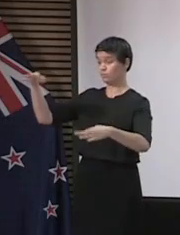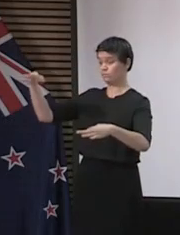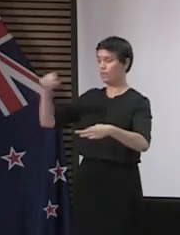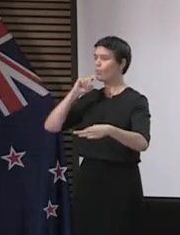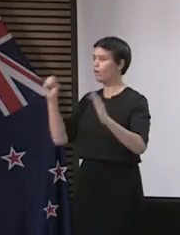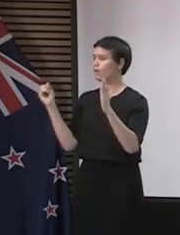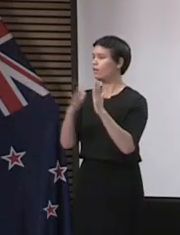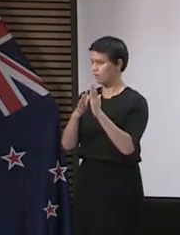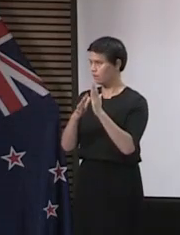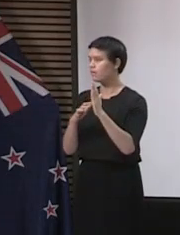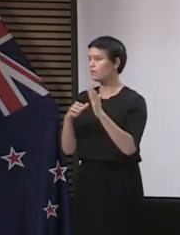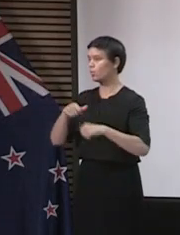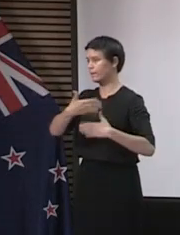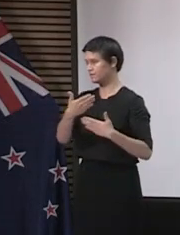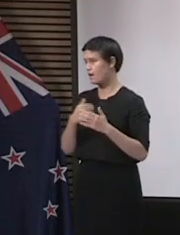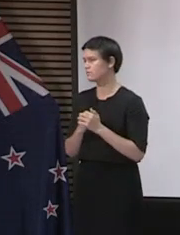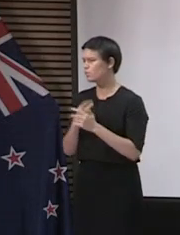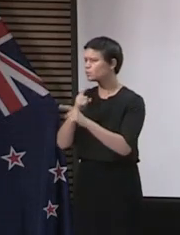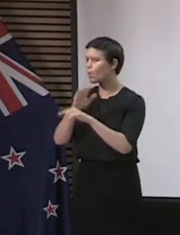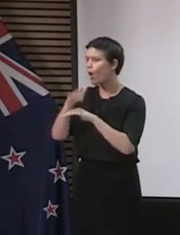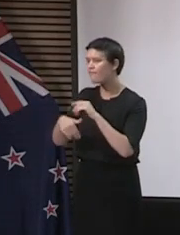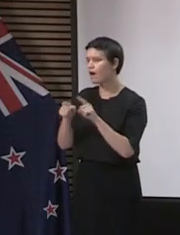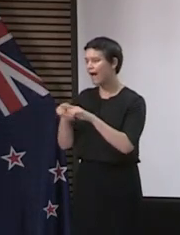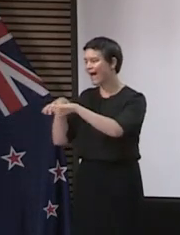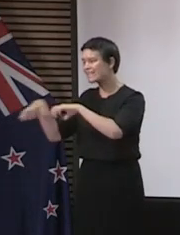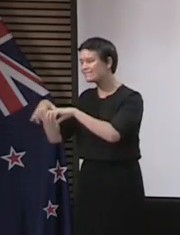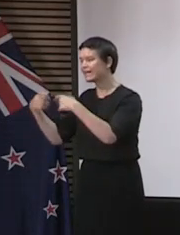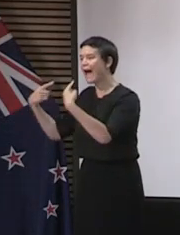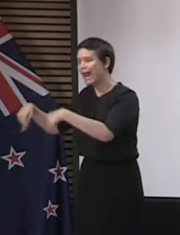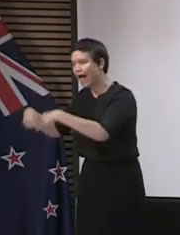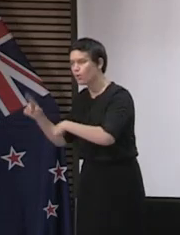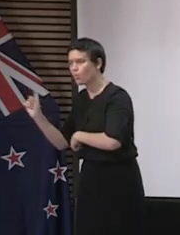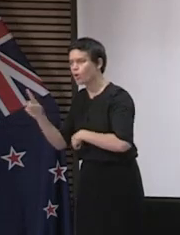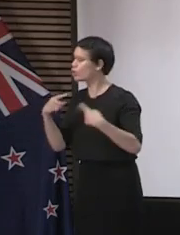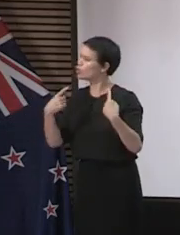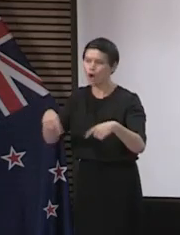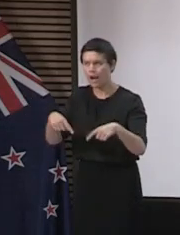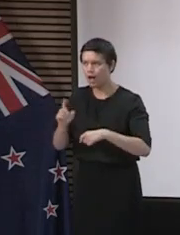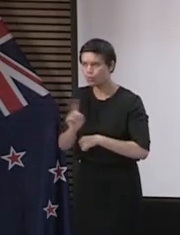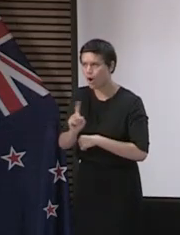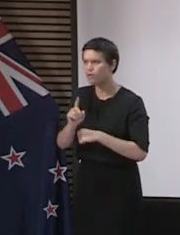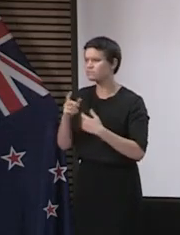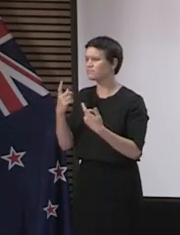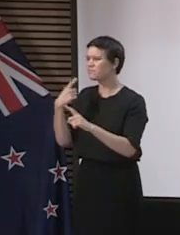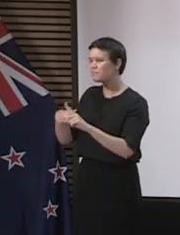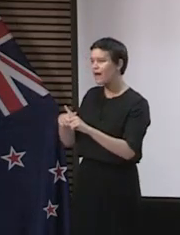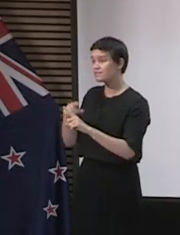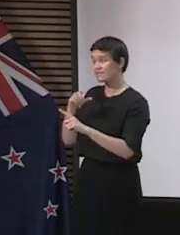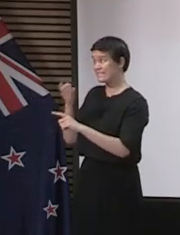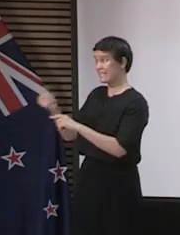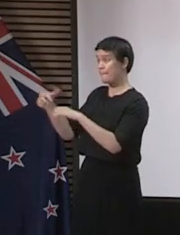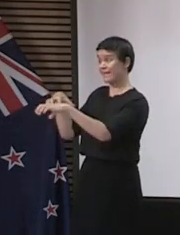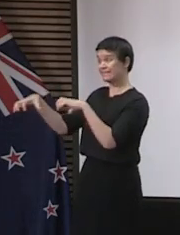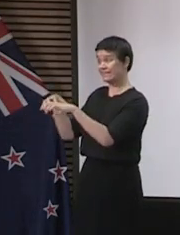about the constraints on activity under Alert Level 3 and also how permissions are granted for certain